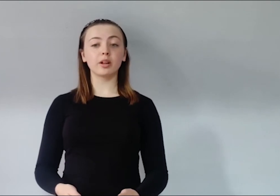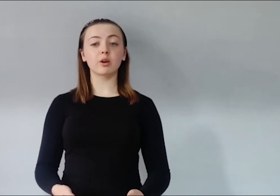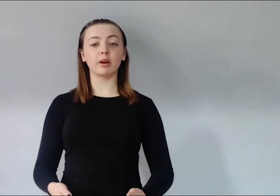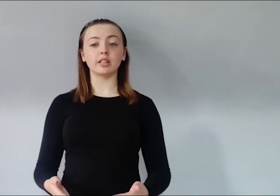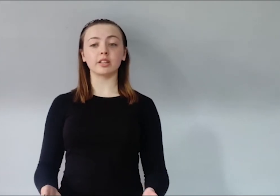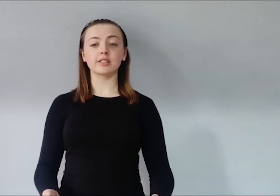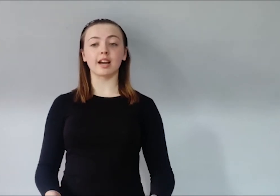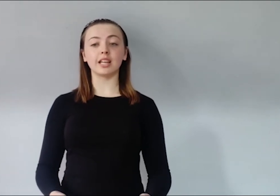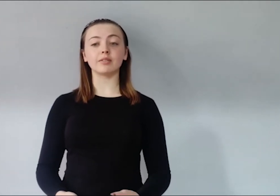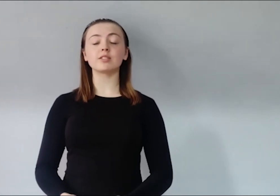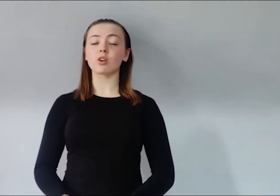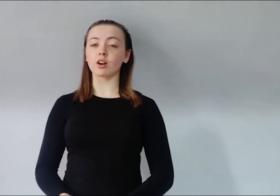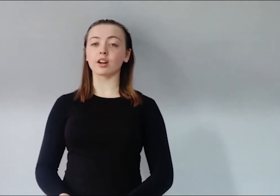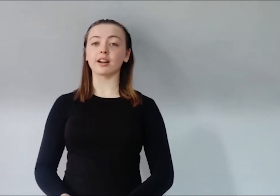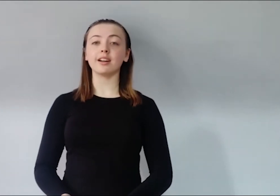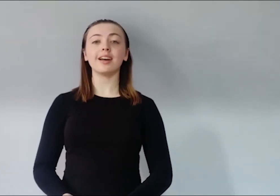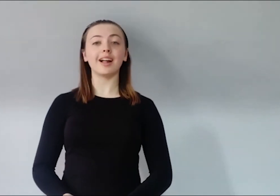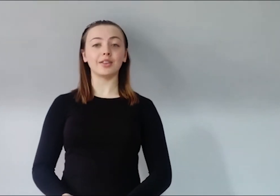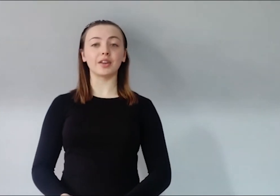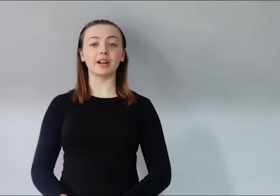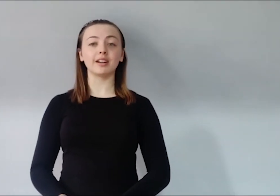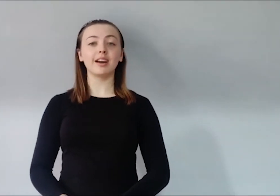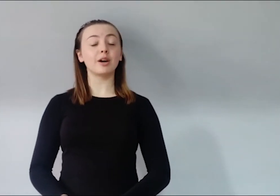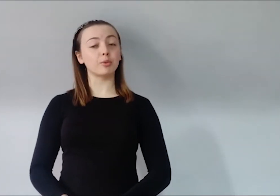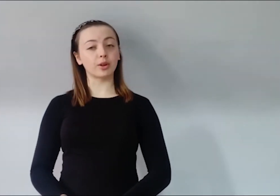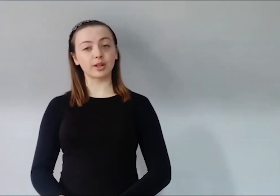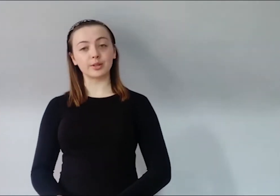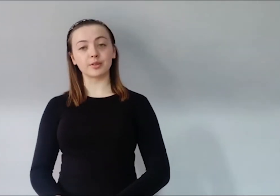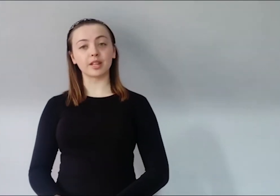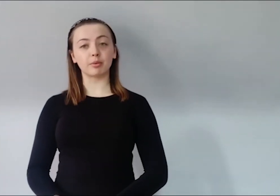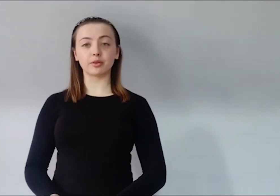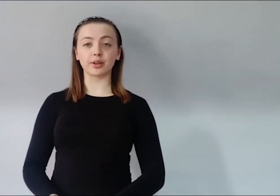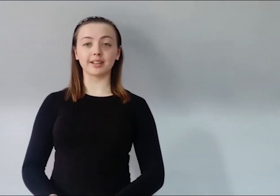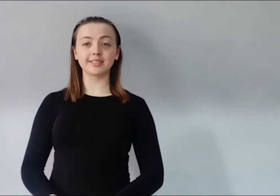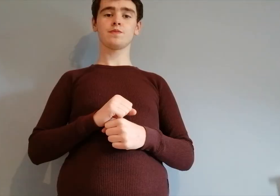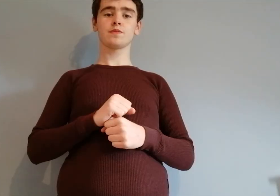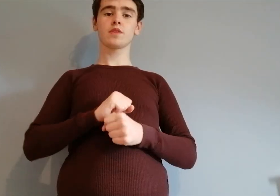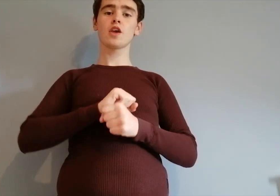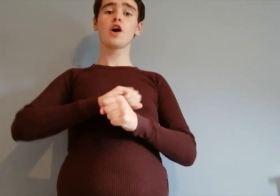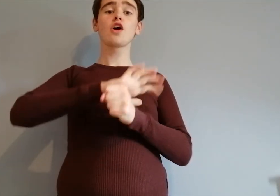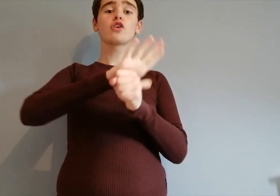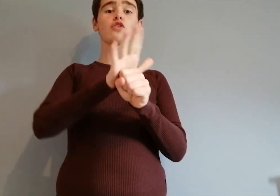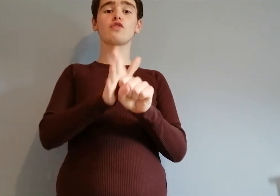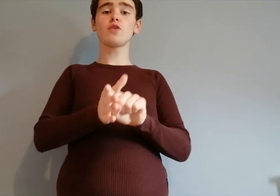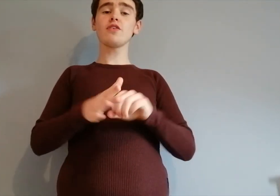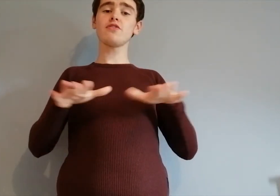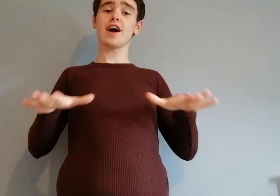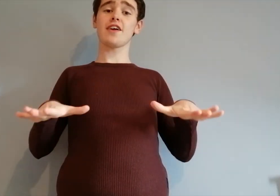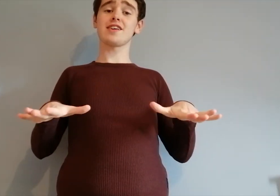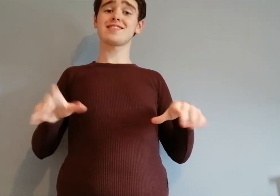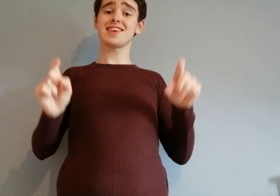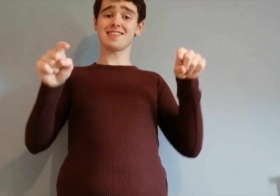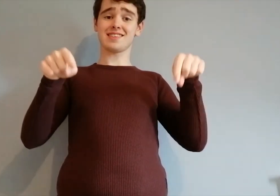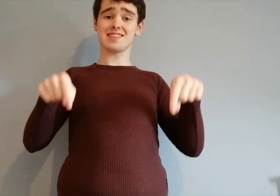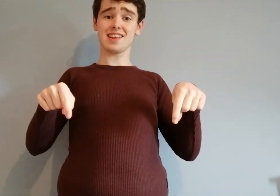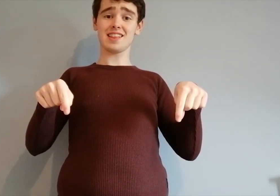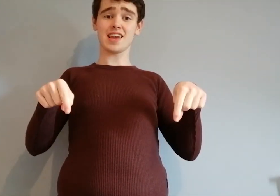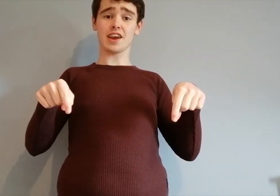will come out the other side even stronger, healthier and more inclusive than before. Coronavirus is still here